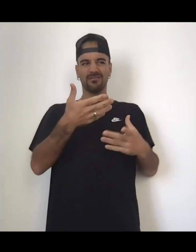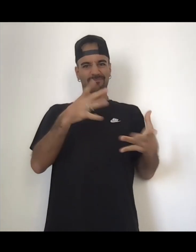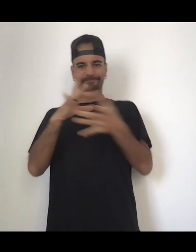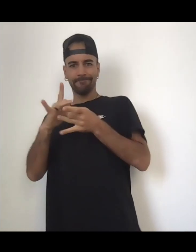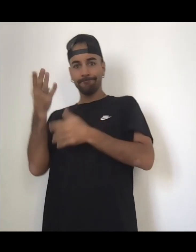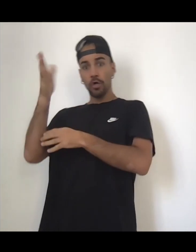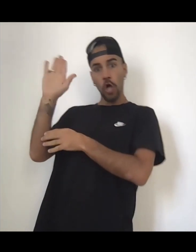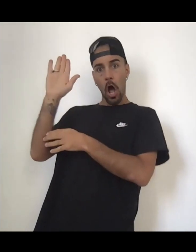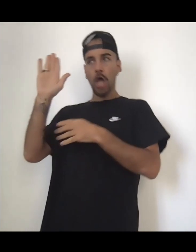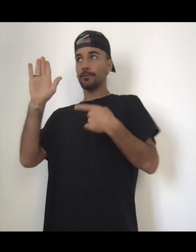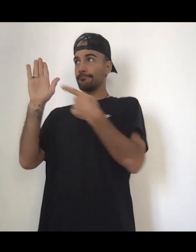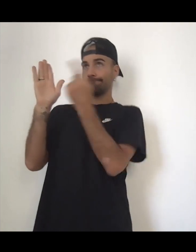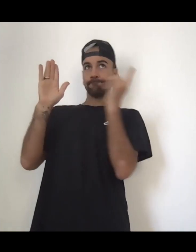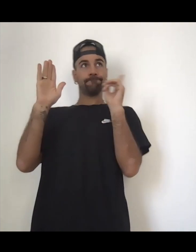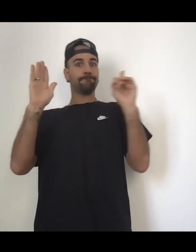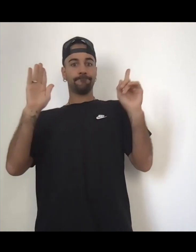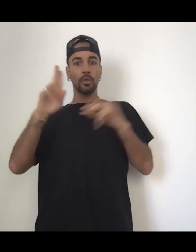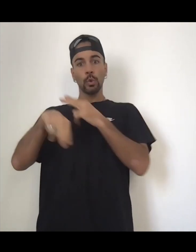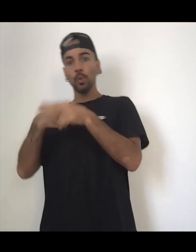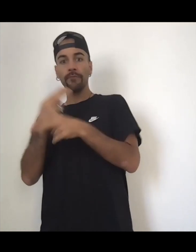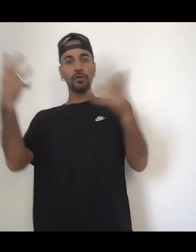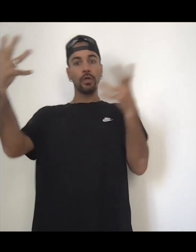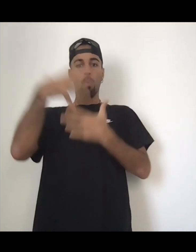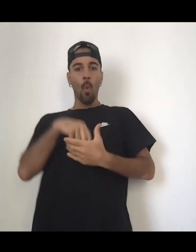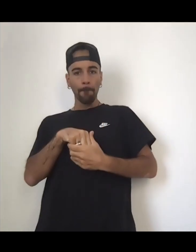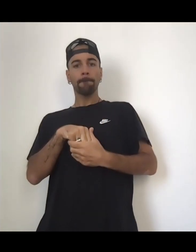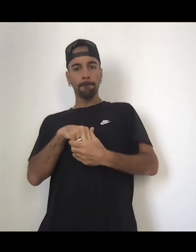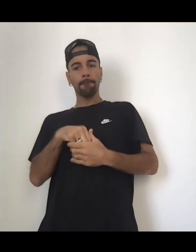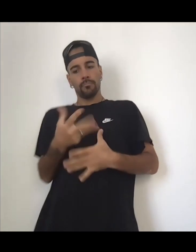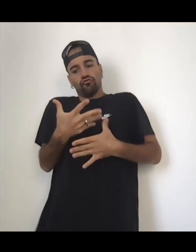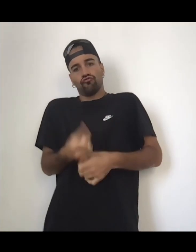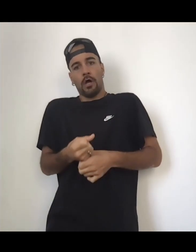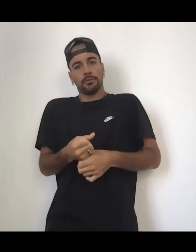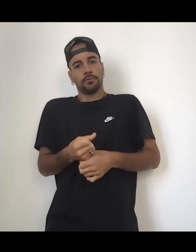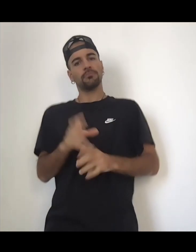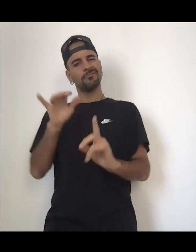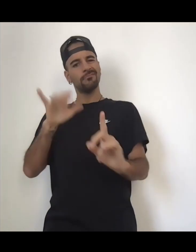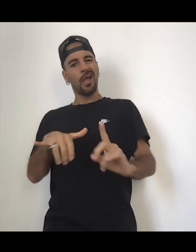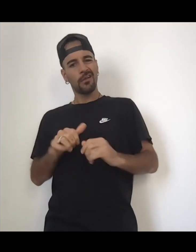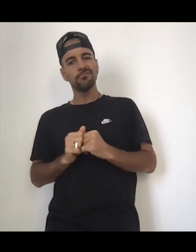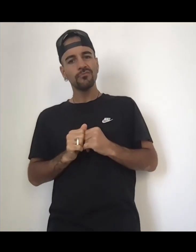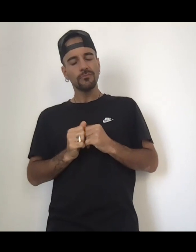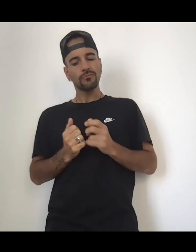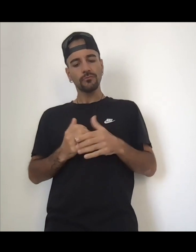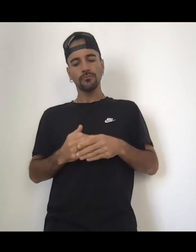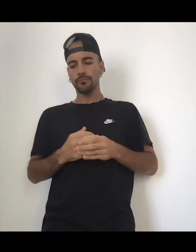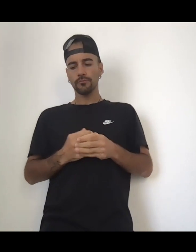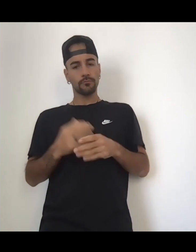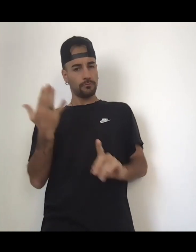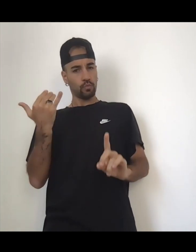And, yeah, trusting that. Because we've been living in a place of, like,